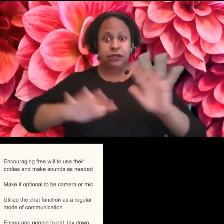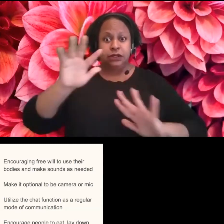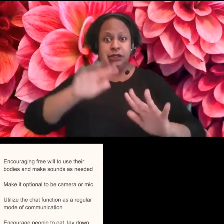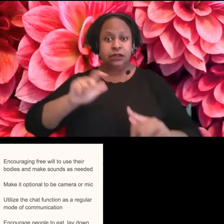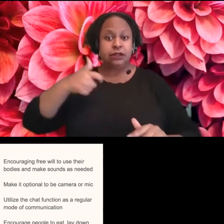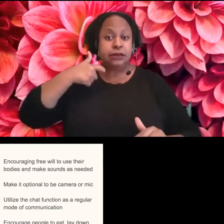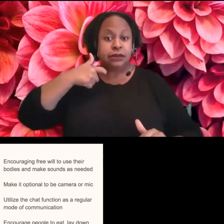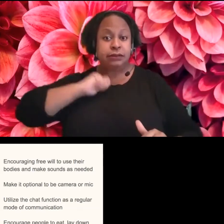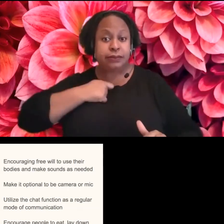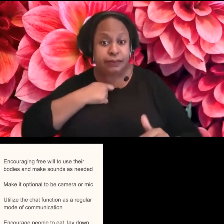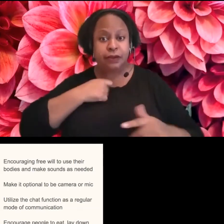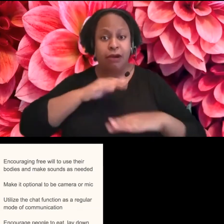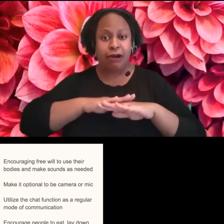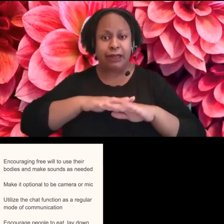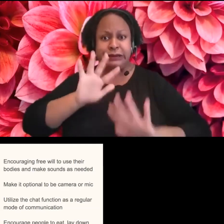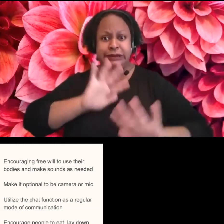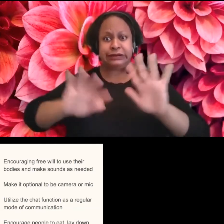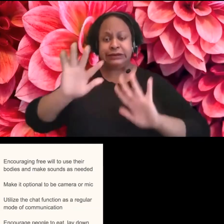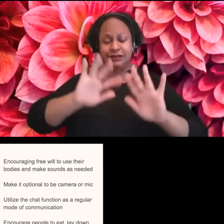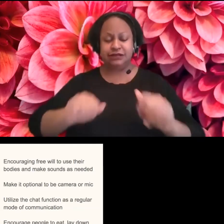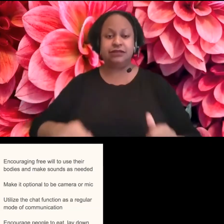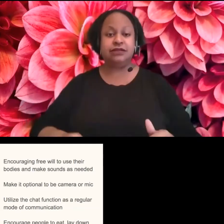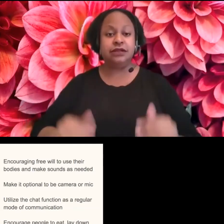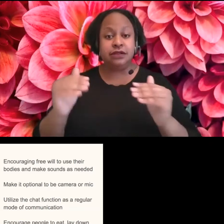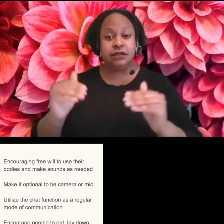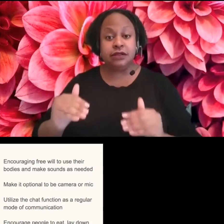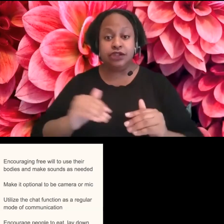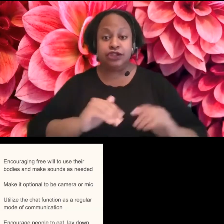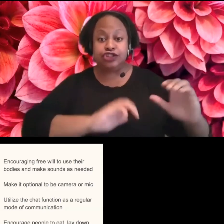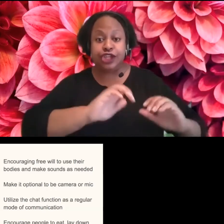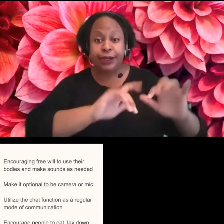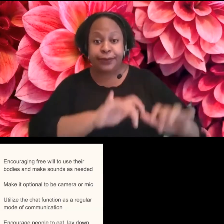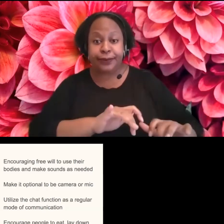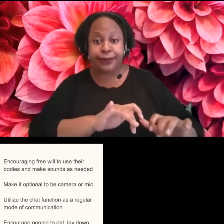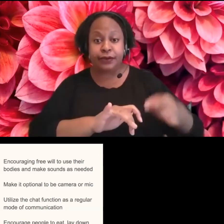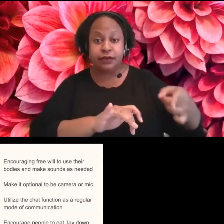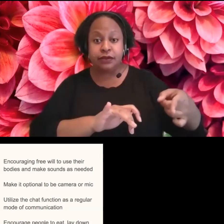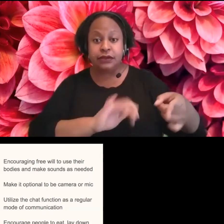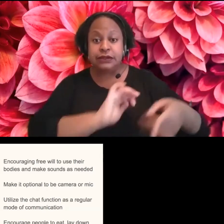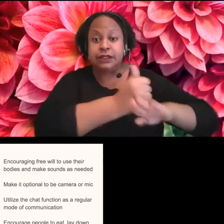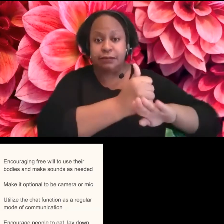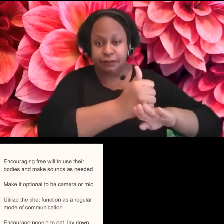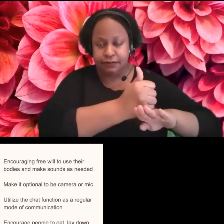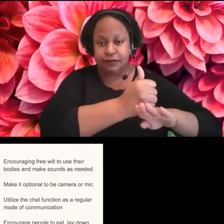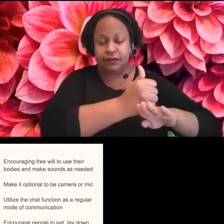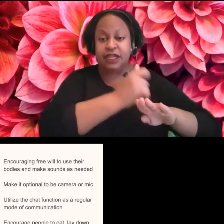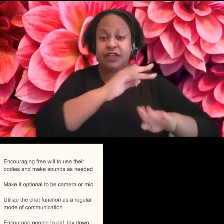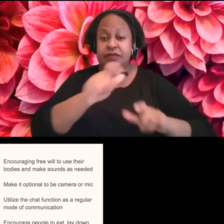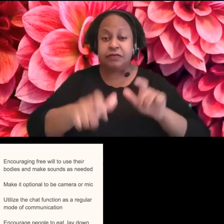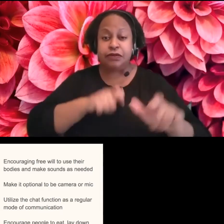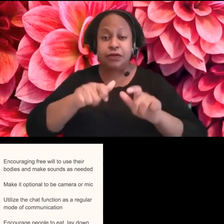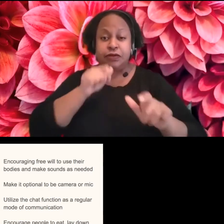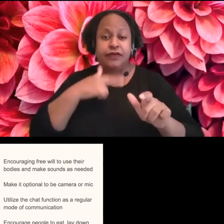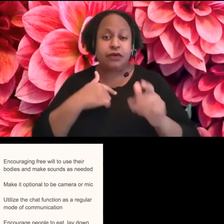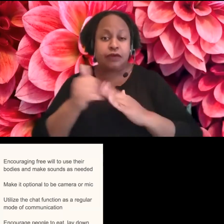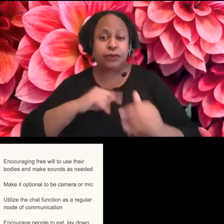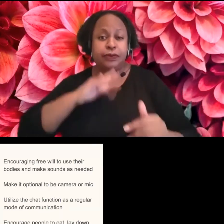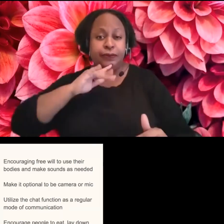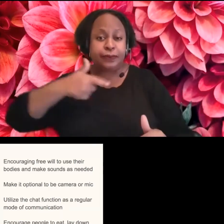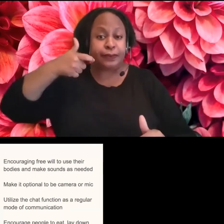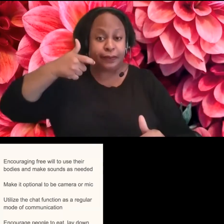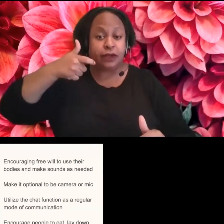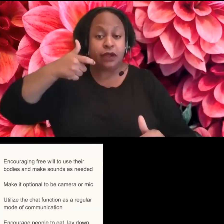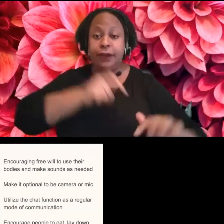utilizing the chat function as a regular mode of communication for folks who aren't always comfortable being on virtual audio. Um,